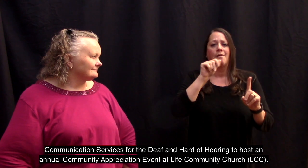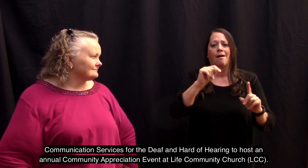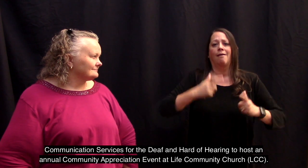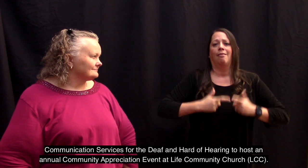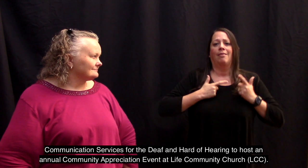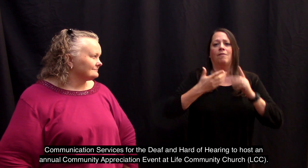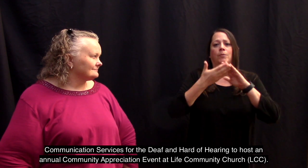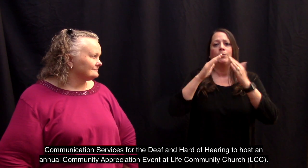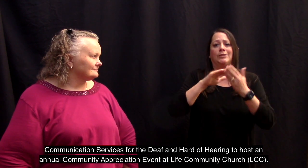Church, LCC.